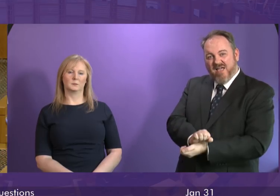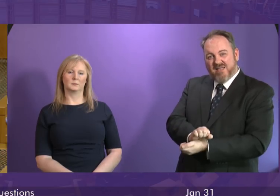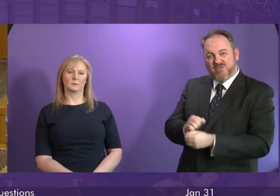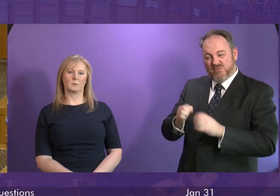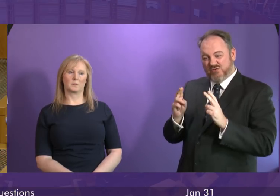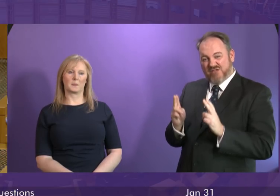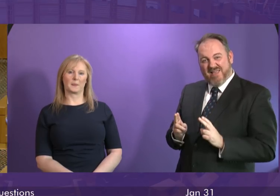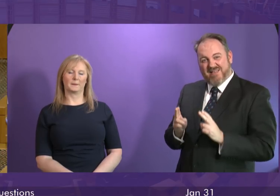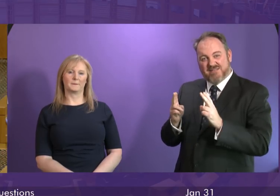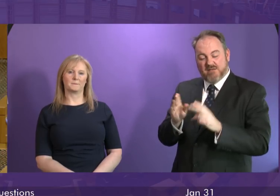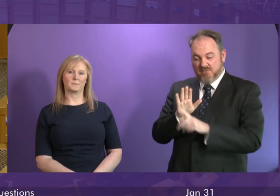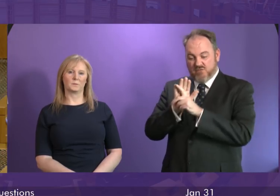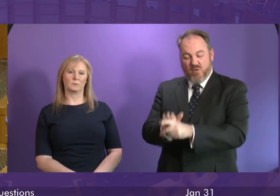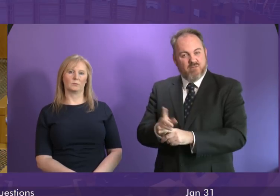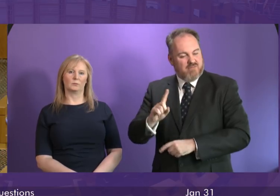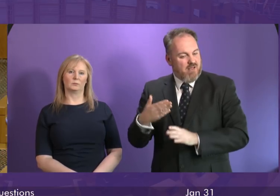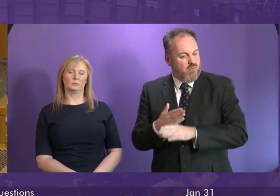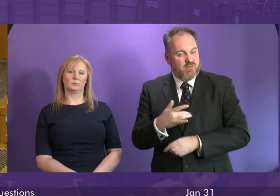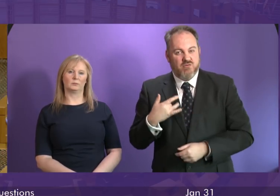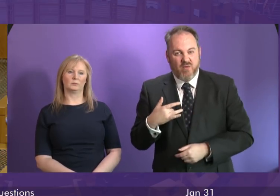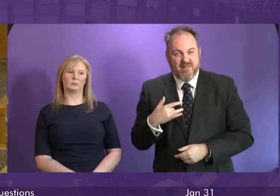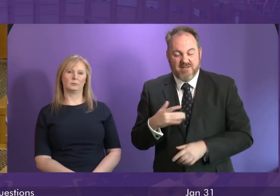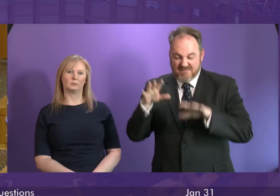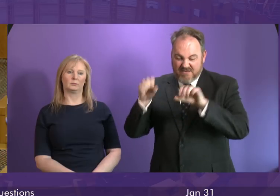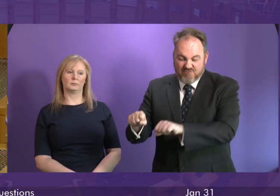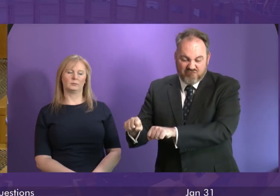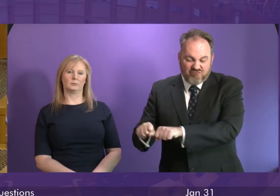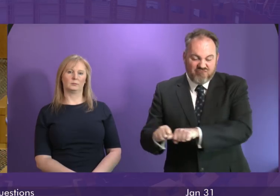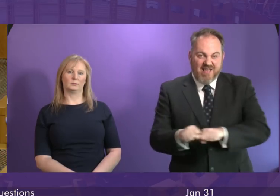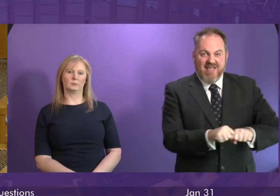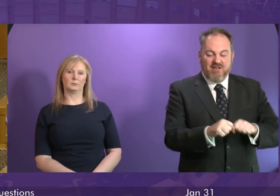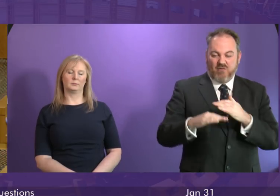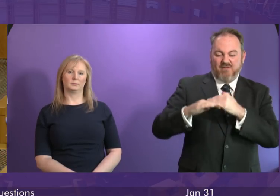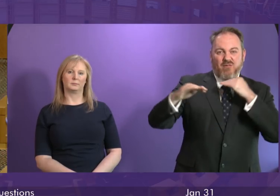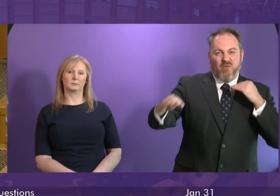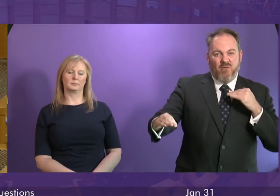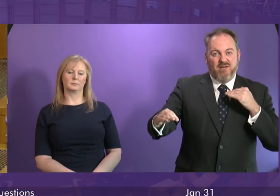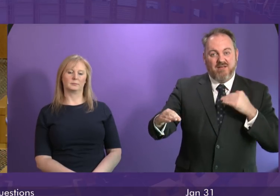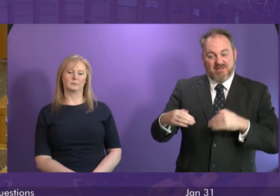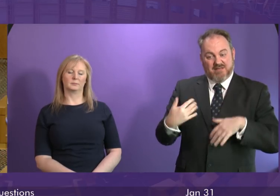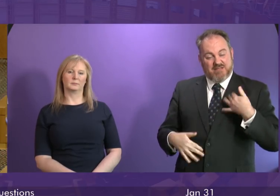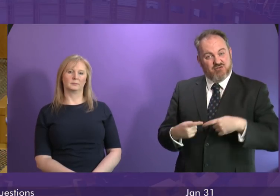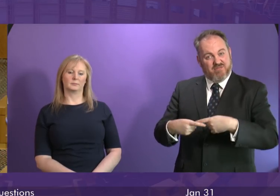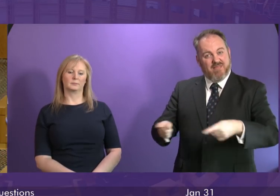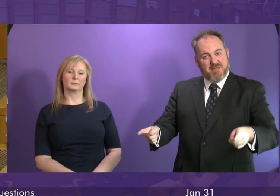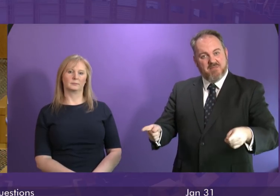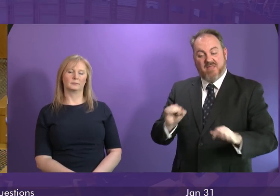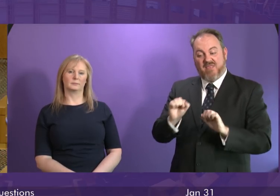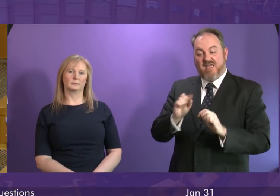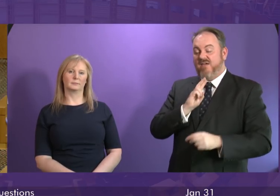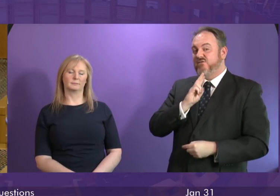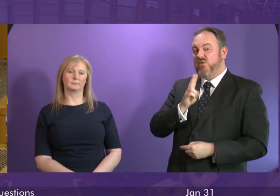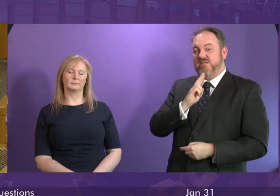and being dragged across the floor causing injury these children's voices are often not heard